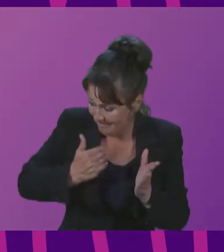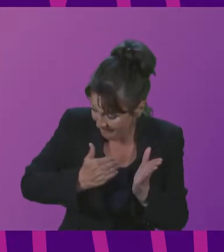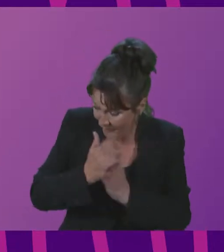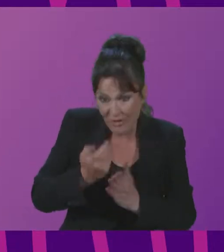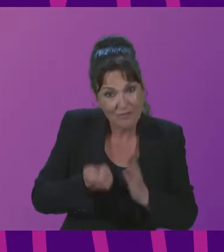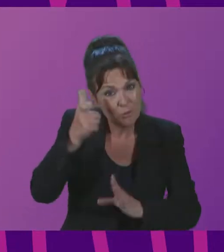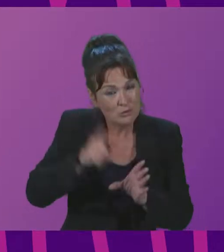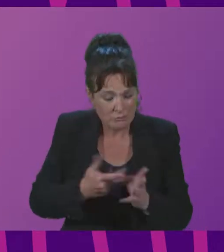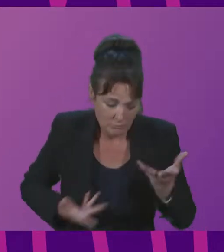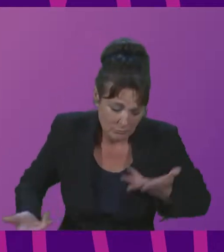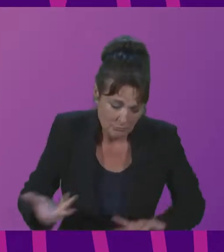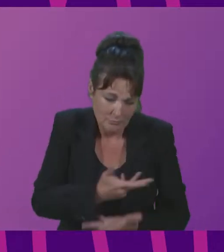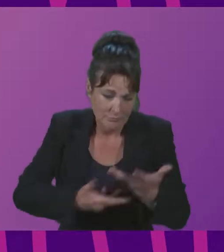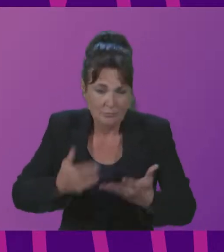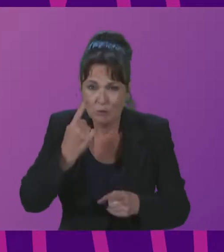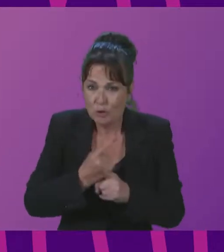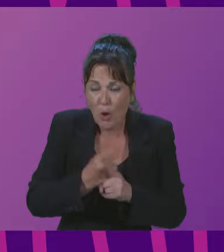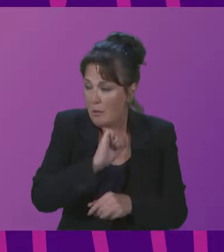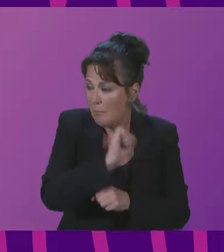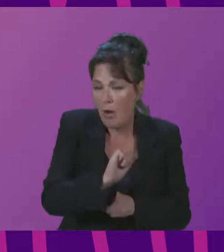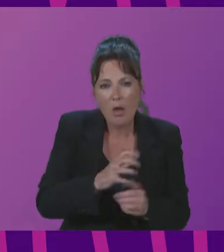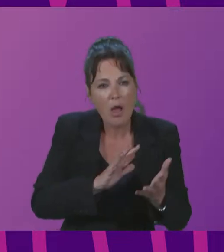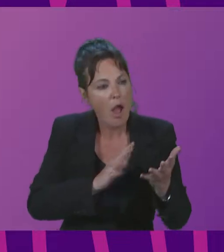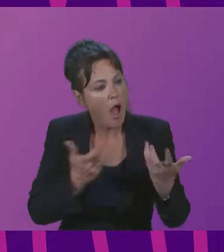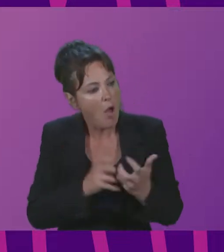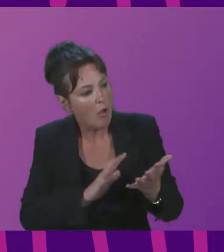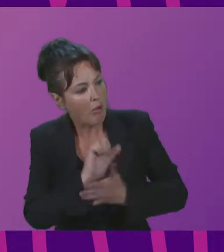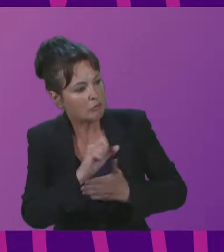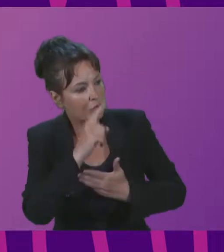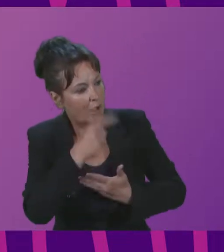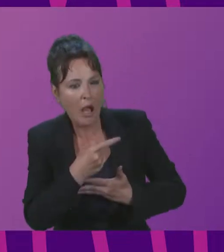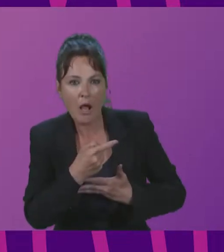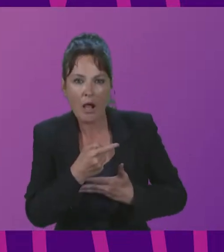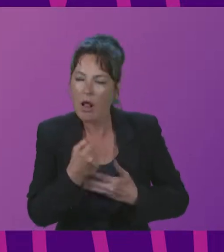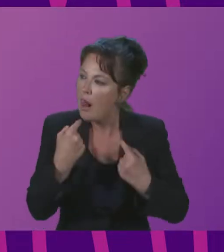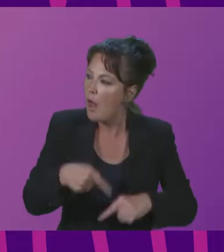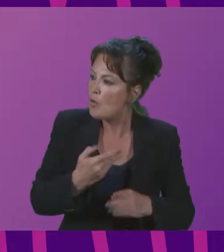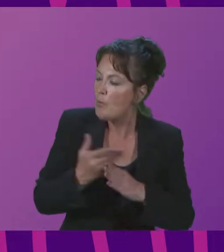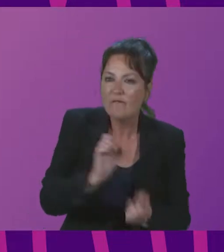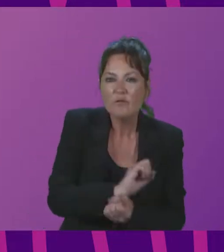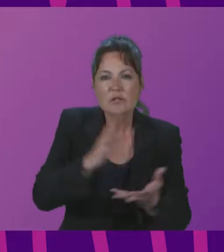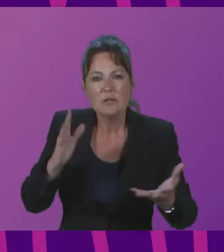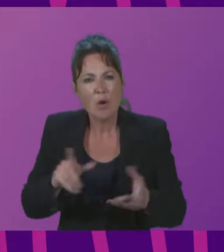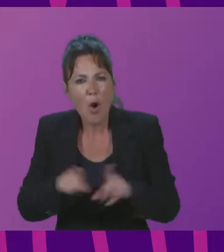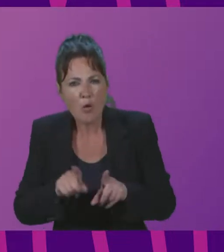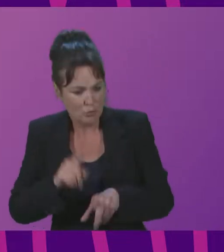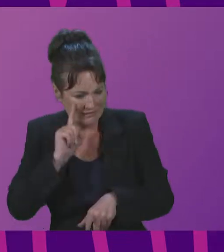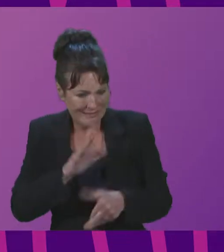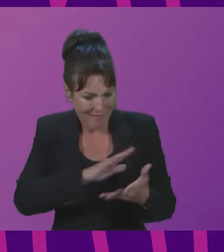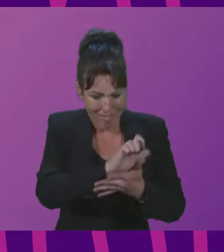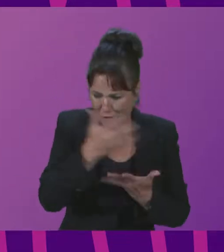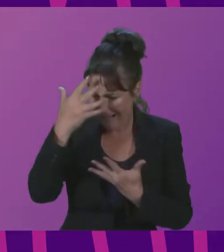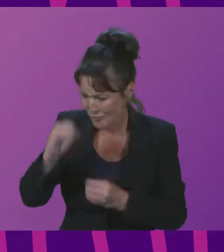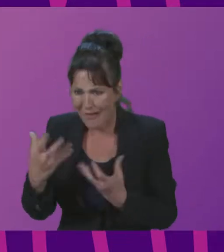summit. We have seen the role of culture in advancing freedom, the mutual beneficial relationship between culture and education,